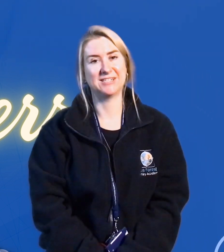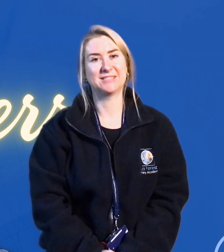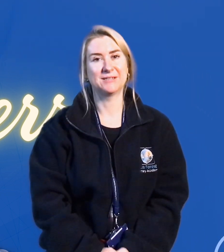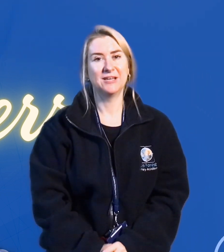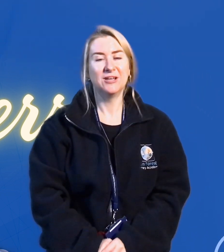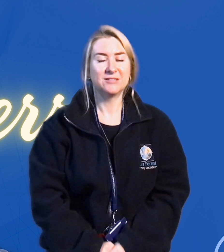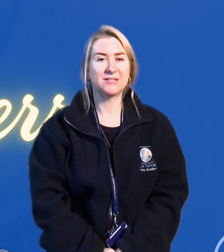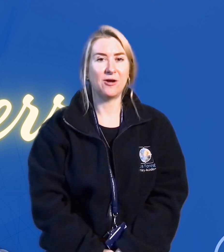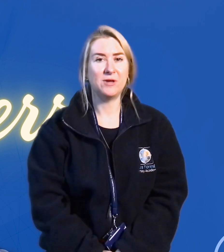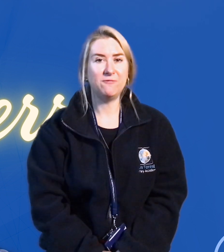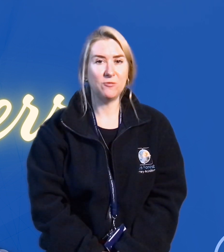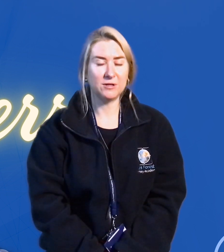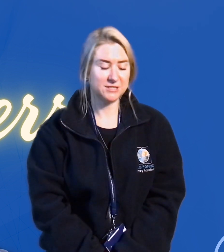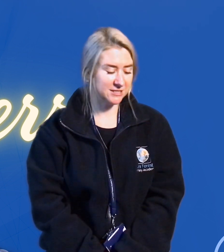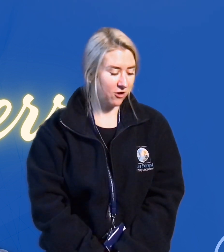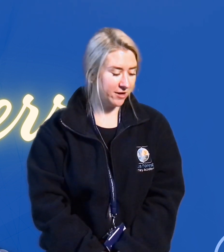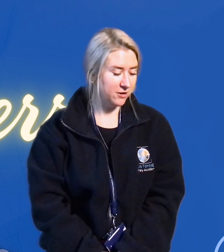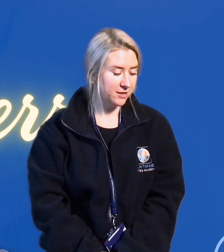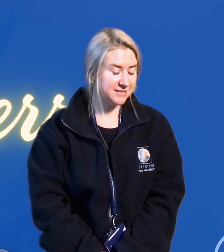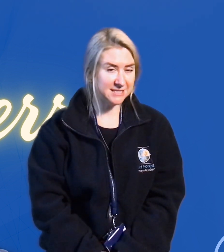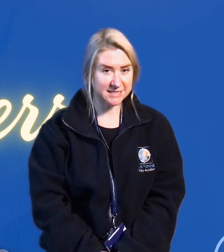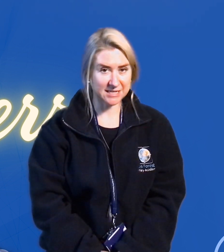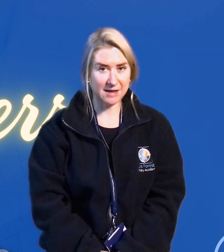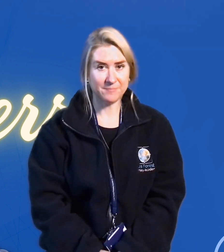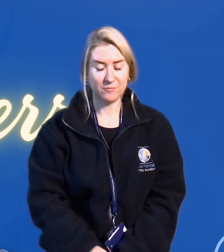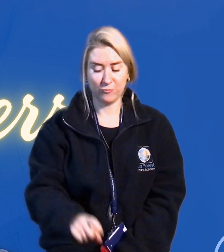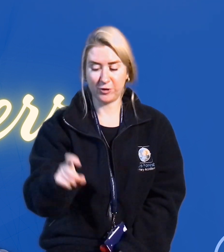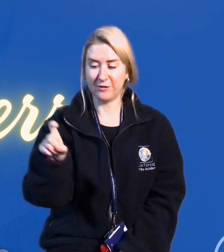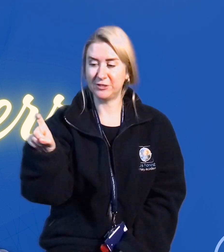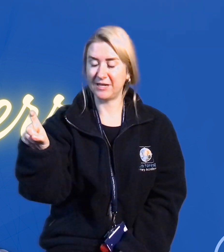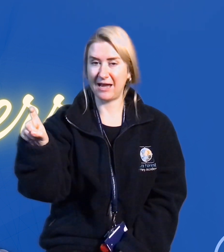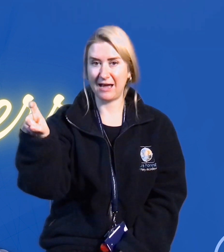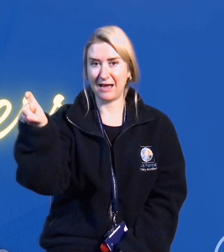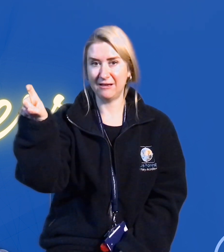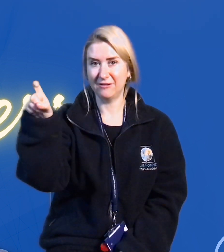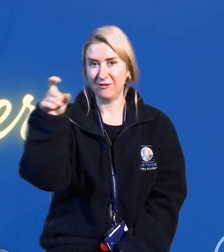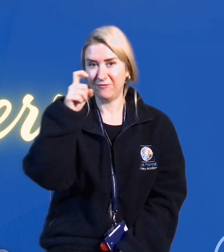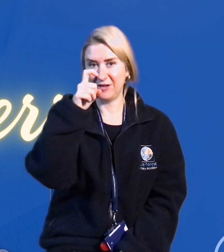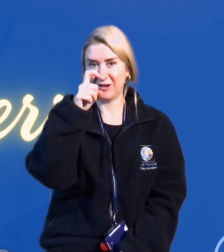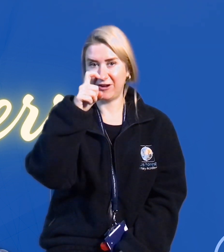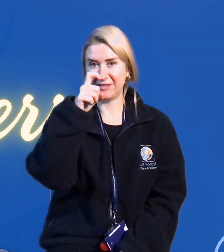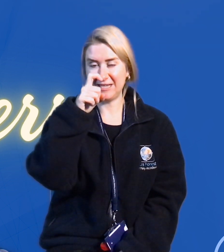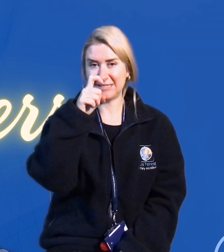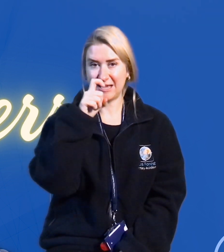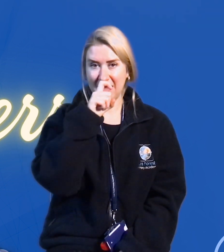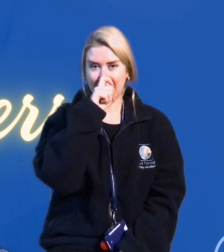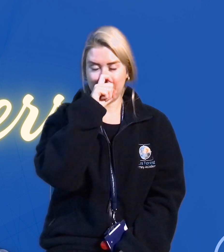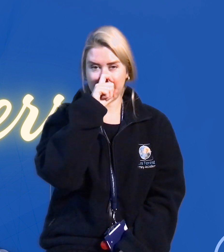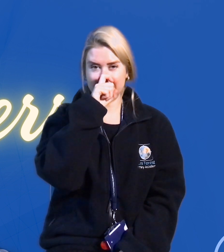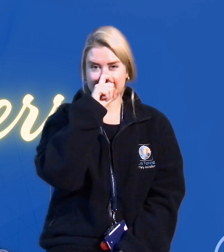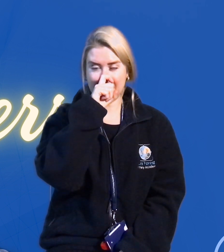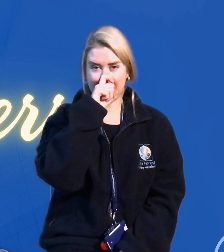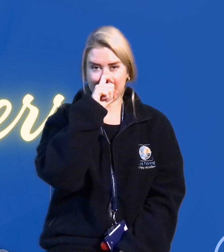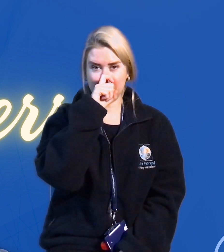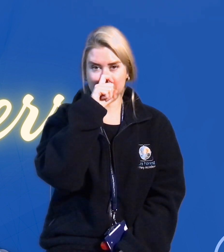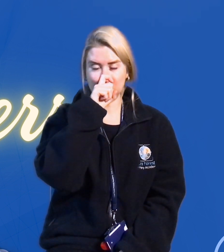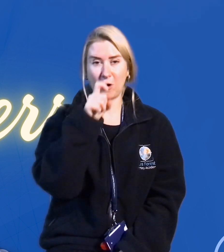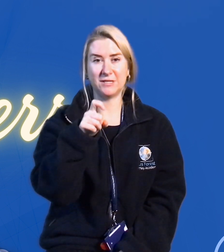So if you want to sign sister, we're going to get our finger like this. And we're going to tap our nose twice